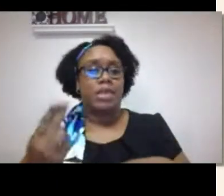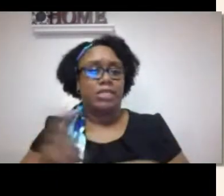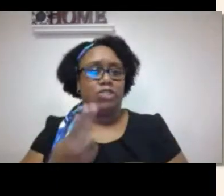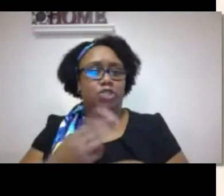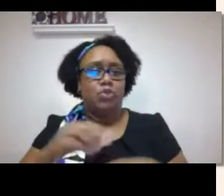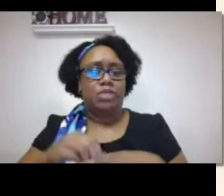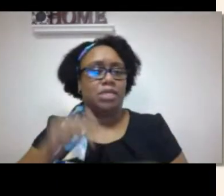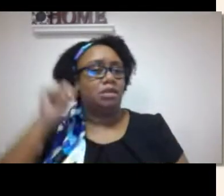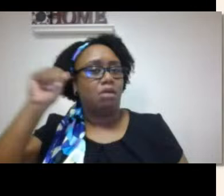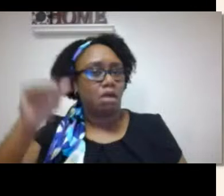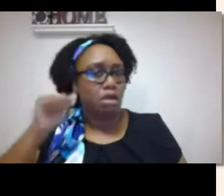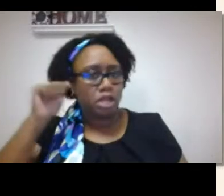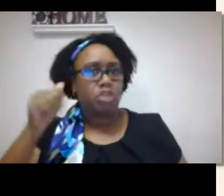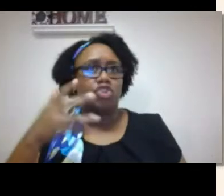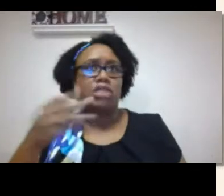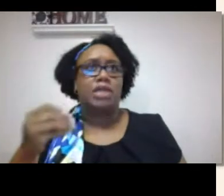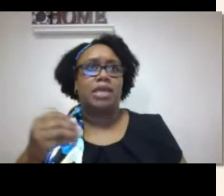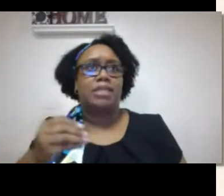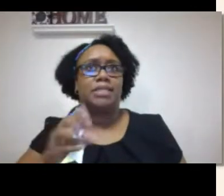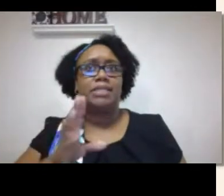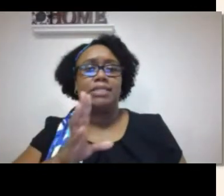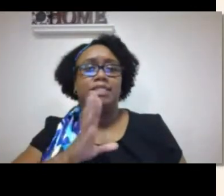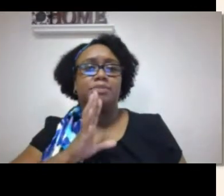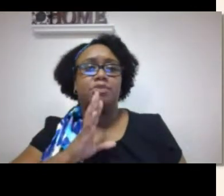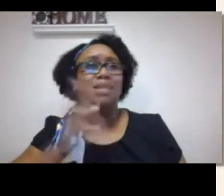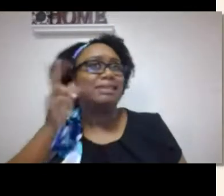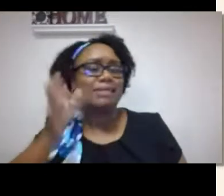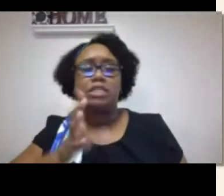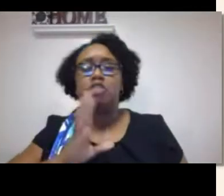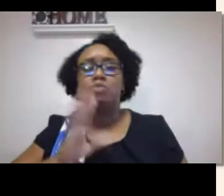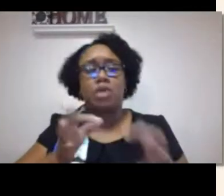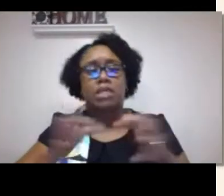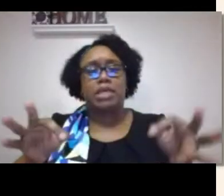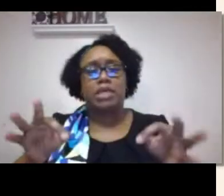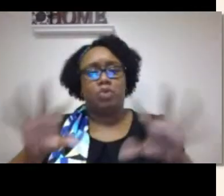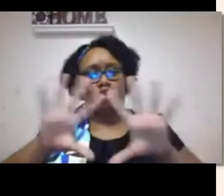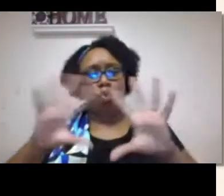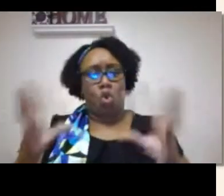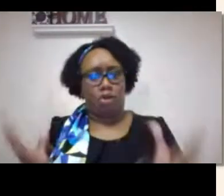I want to delve further into auditory deprivation.